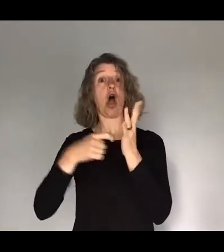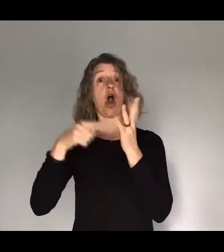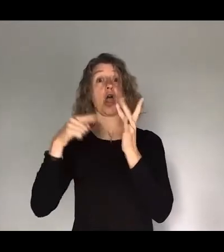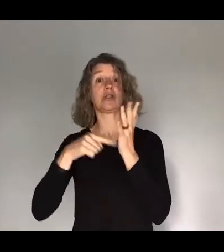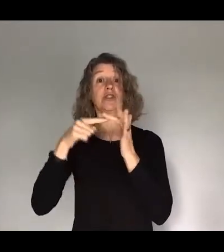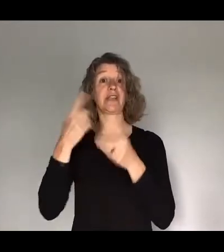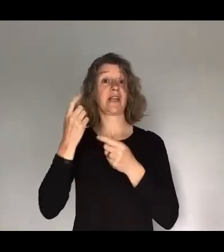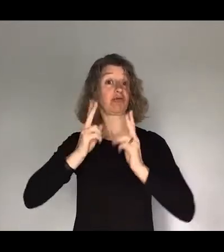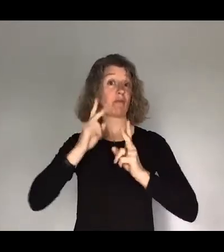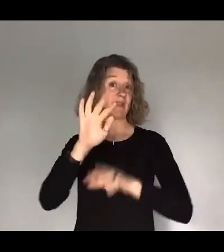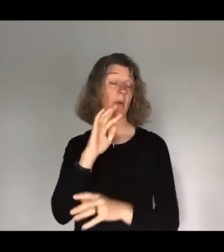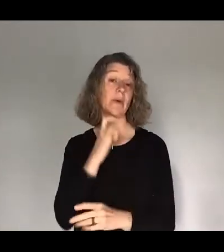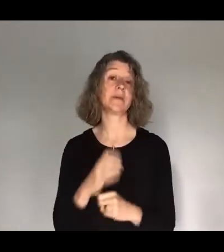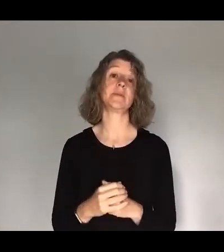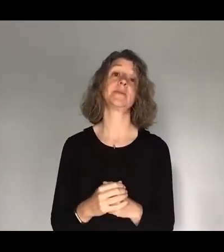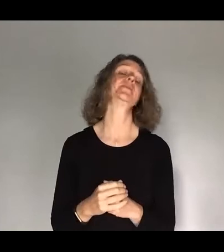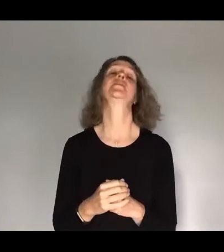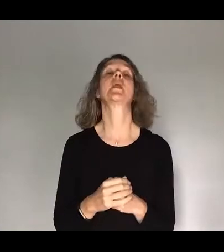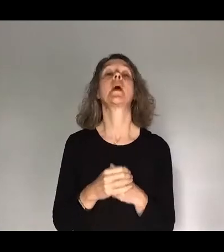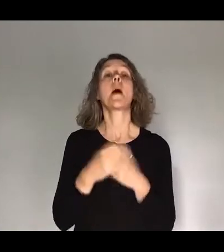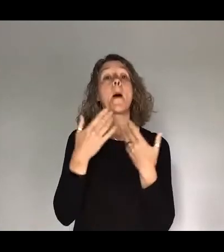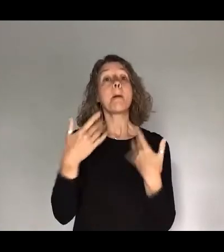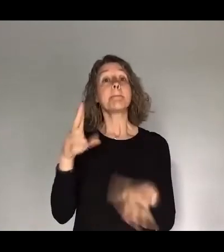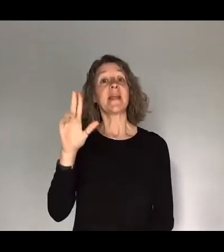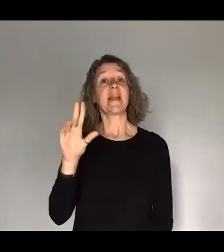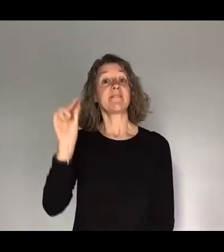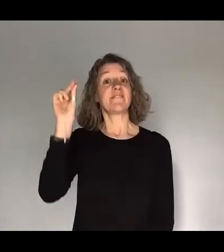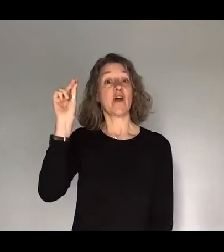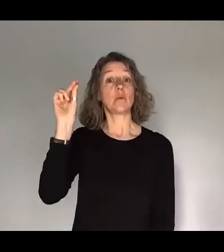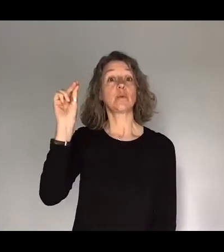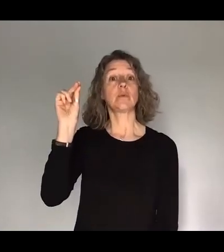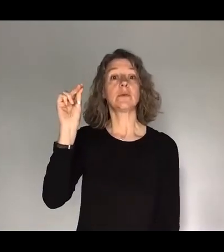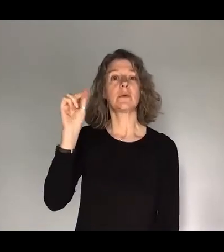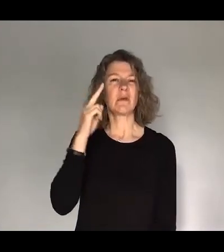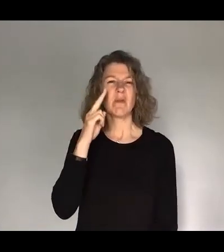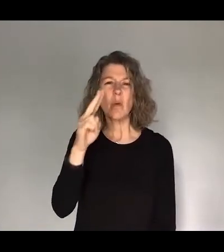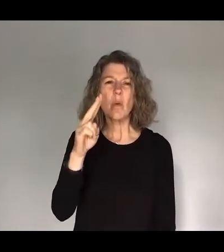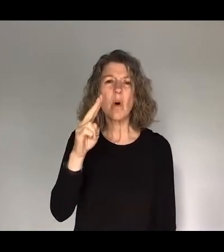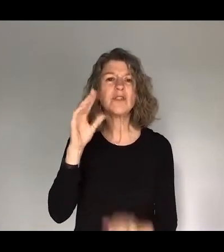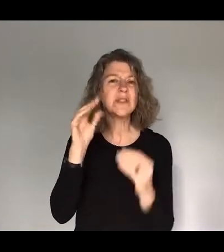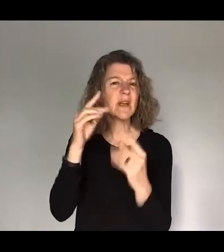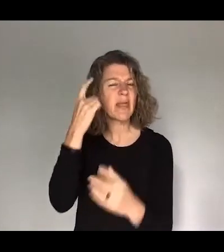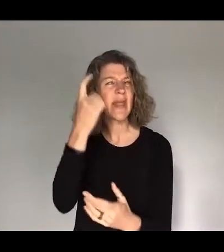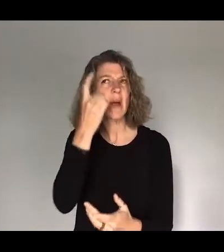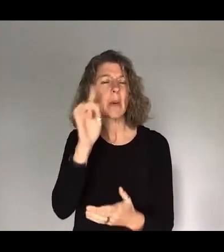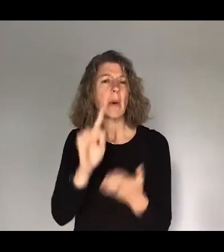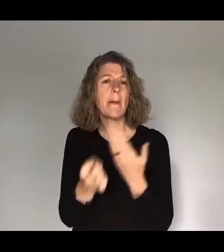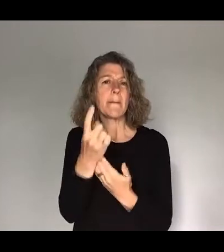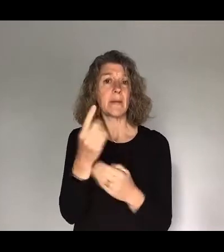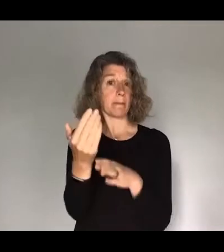I'm trying to get up. We did a vote. We In the chat. If you're watching the chat and you're thinking, what's going on? Well, in the pre-service chat, we were talking about Focus,